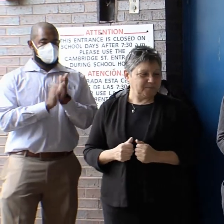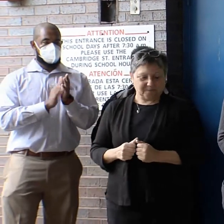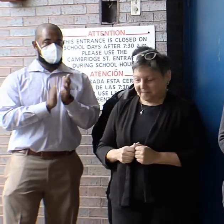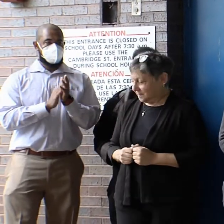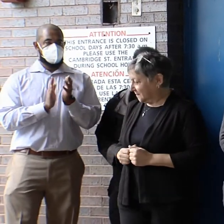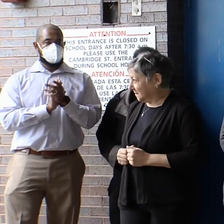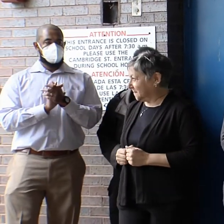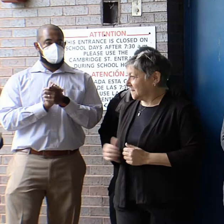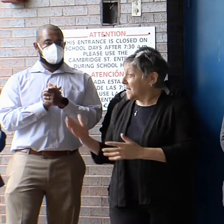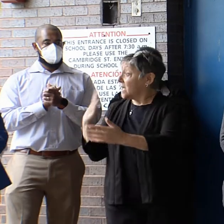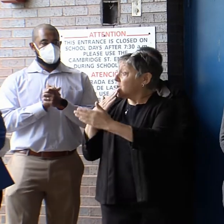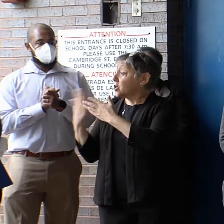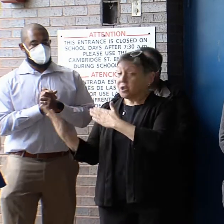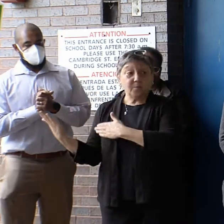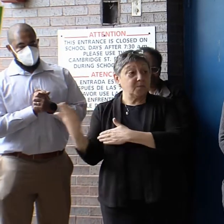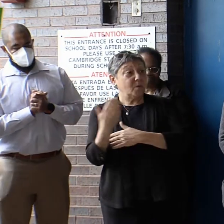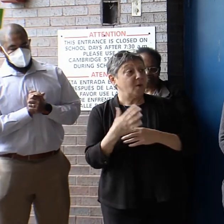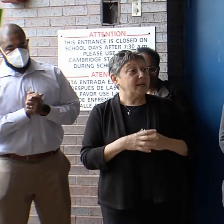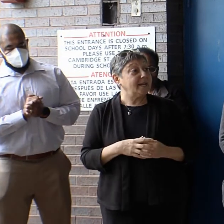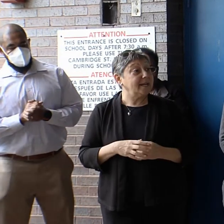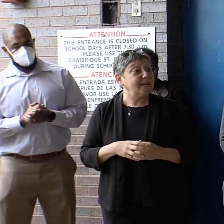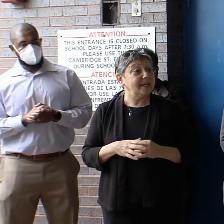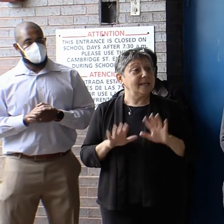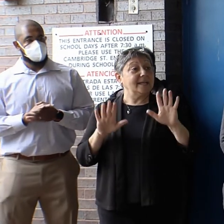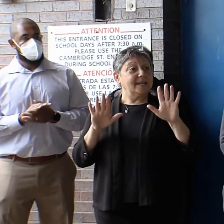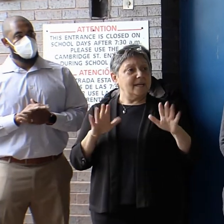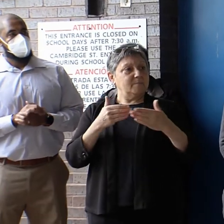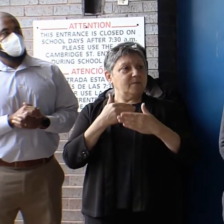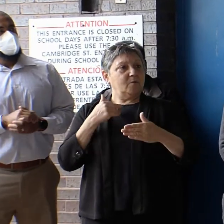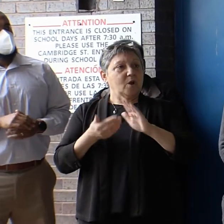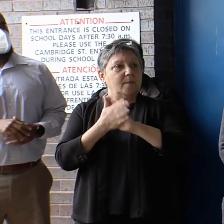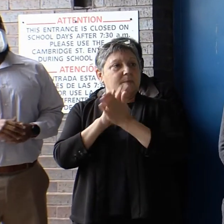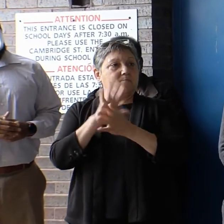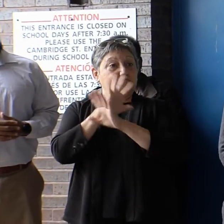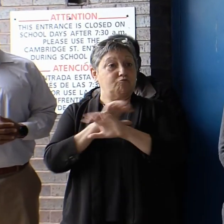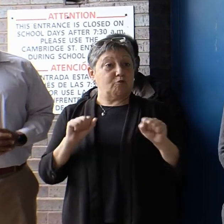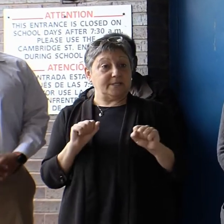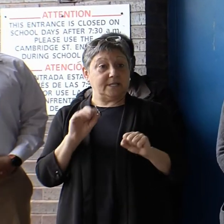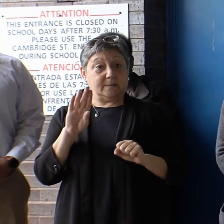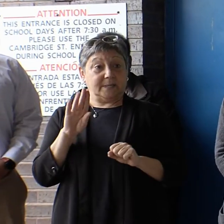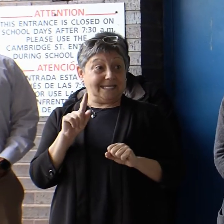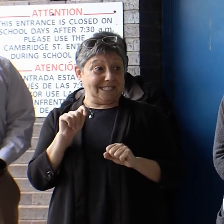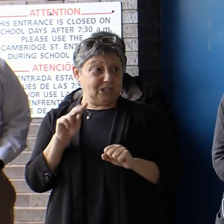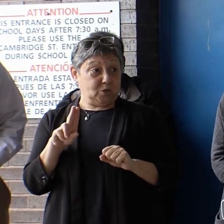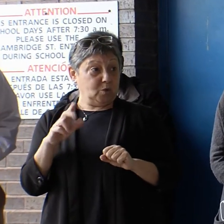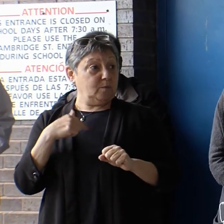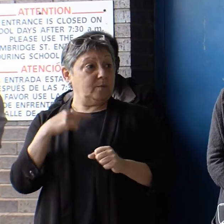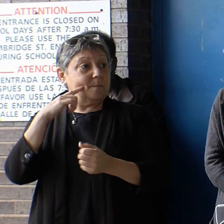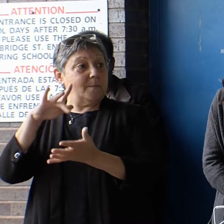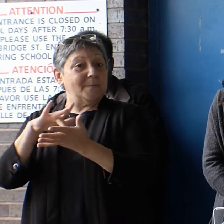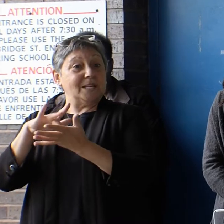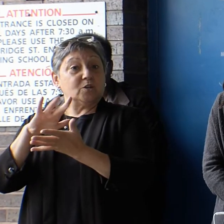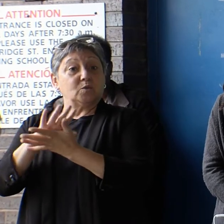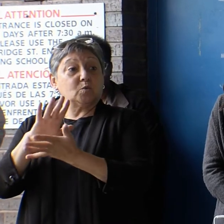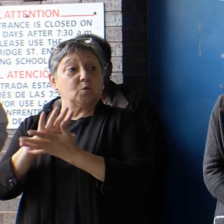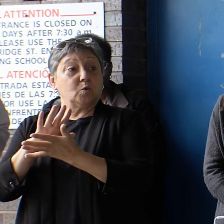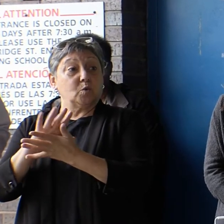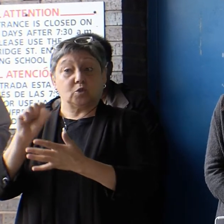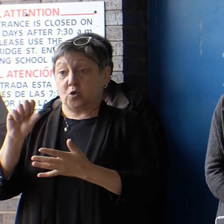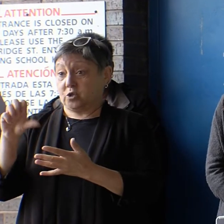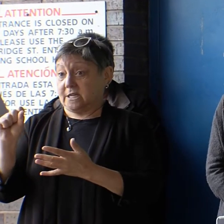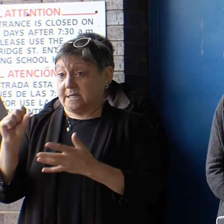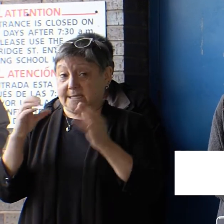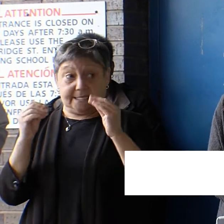Good morning, everyone. So before I become president of the Boston Teachers Union, I was a middle school social studies teacher and I witnessed